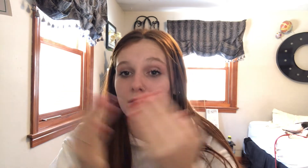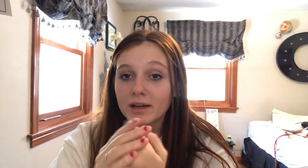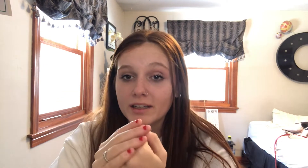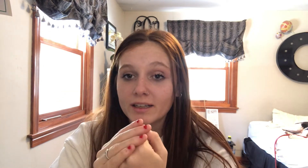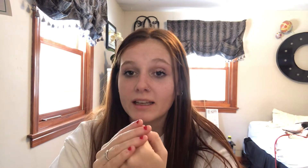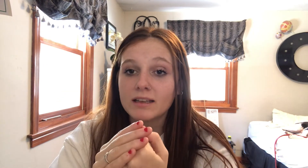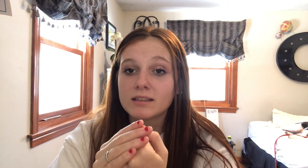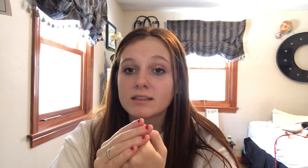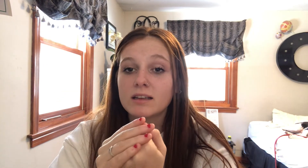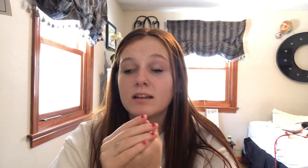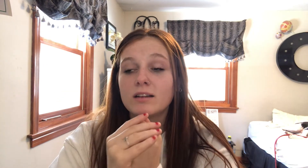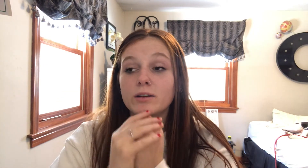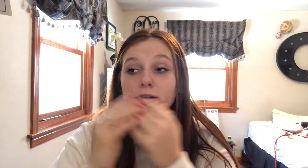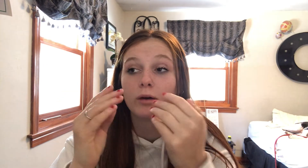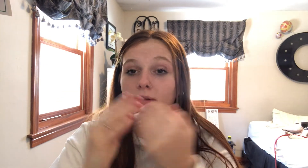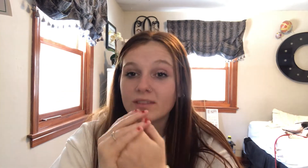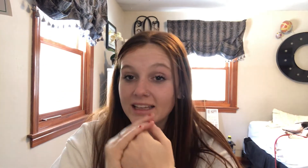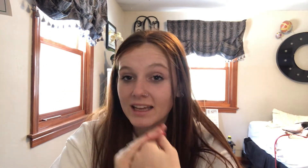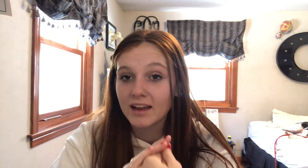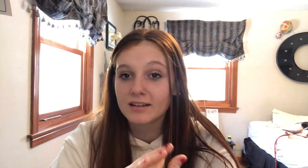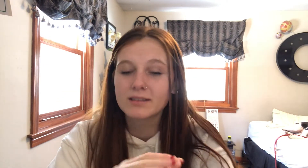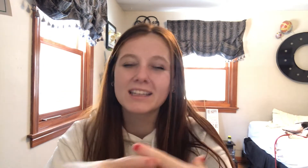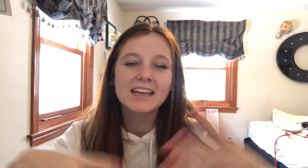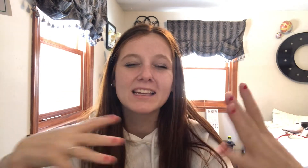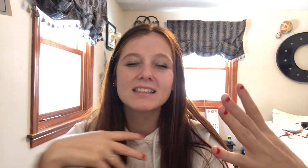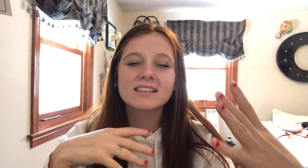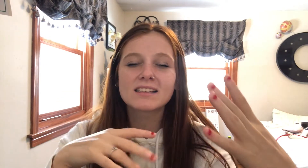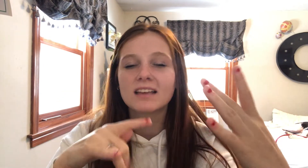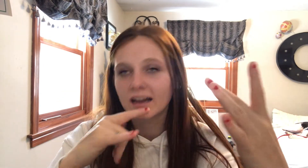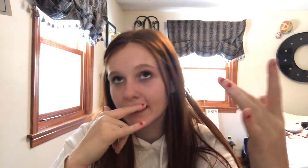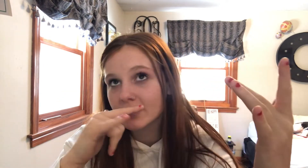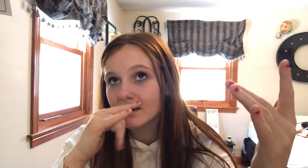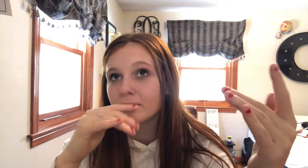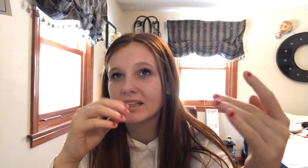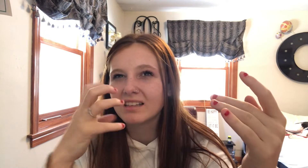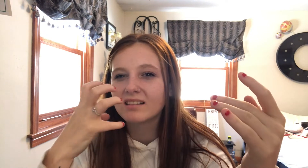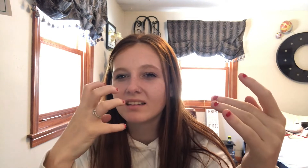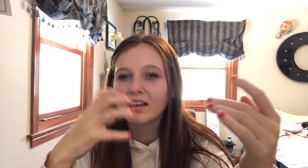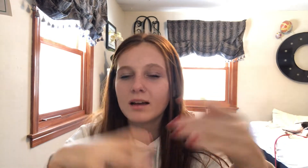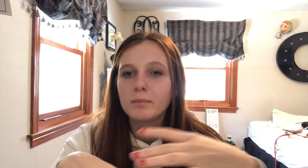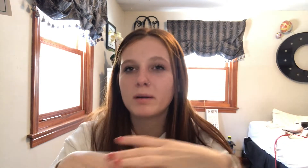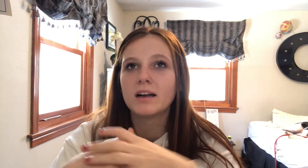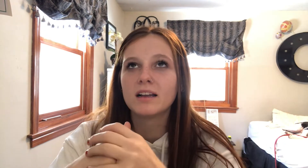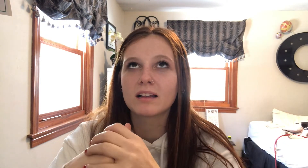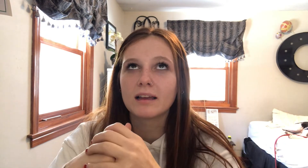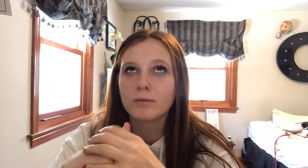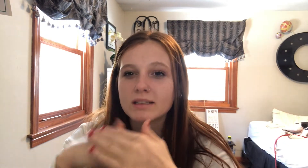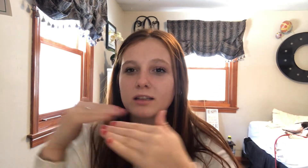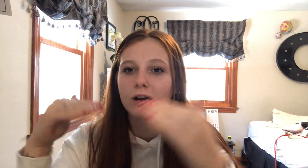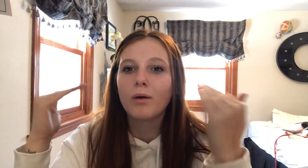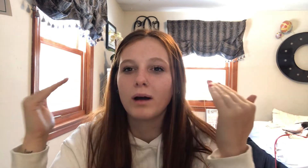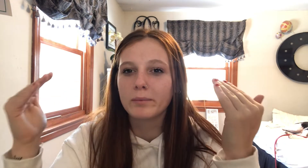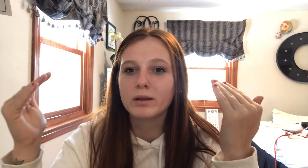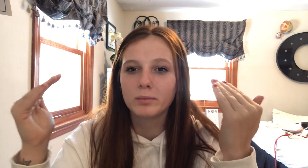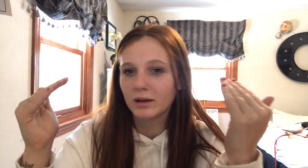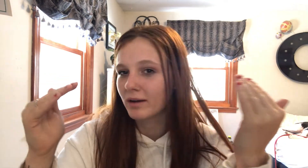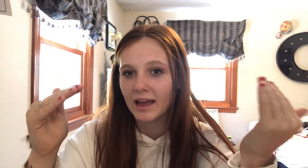to wear your hearing aids. No one really cares. Kids. Yeah. Kids are mean, but like once they grow up, you'll be okay.